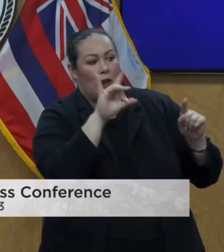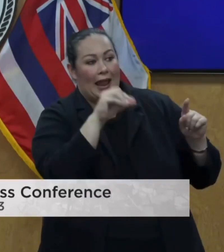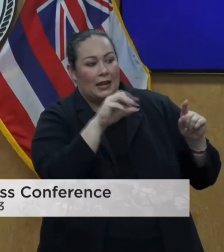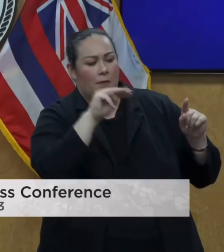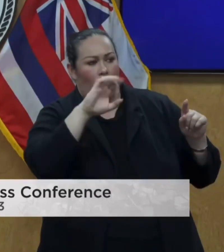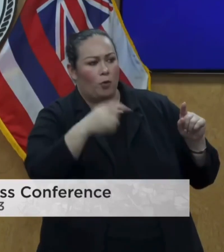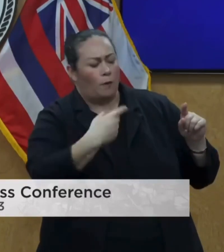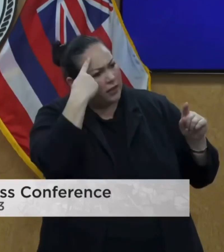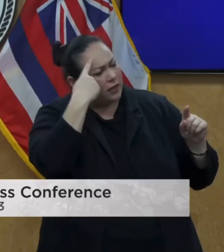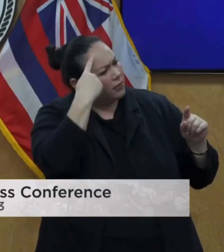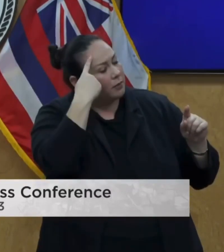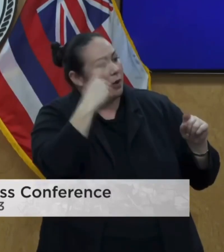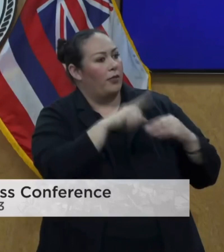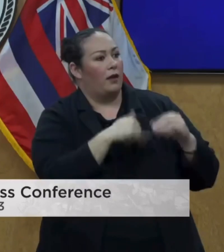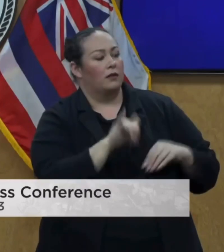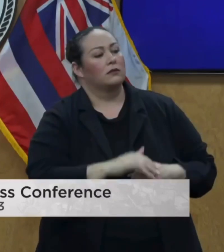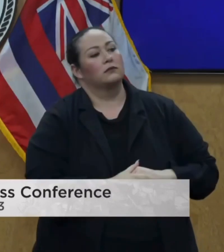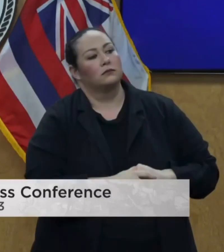per hour. You think about that.